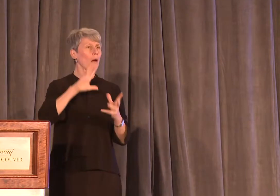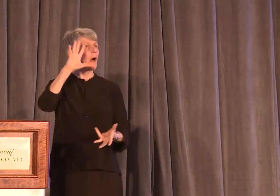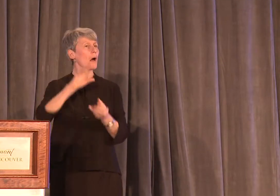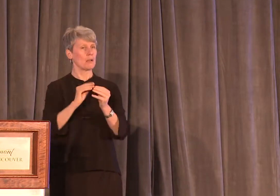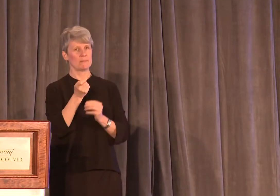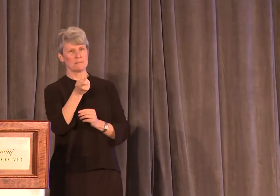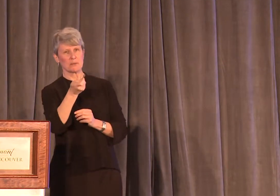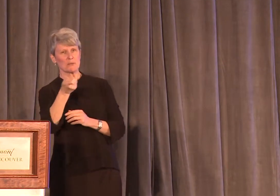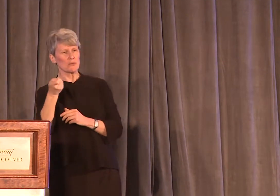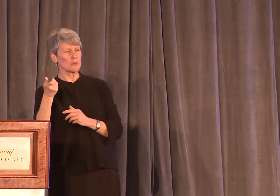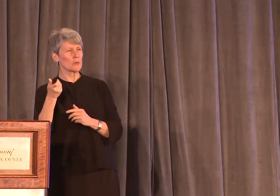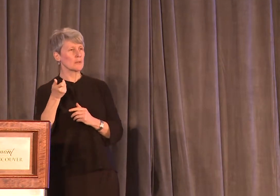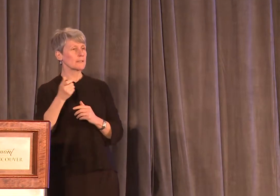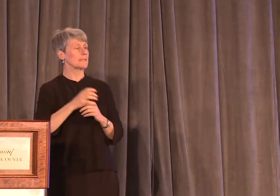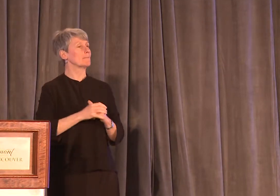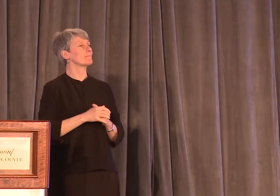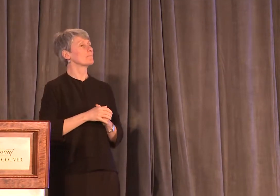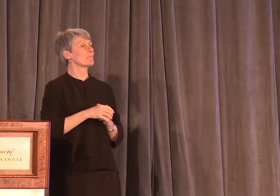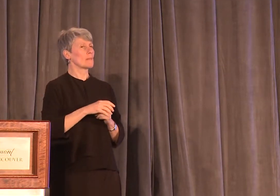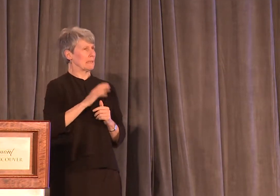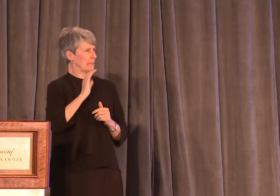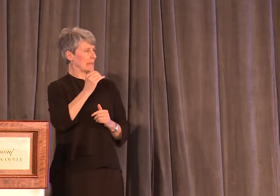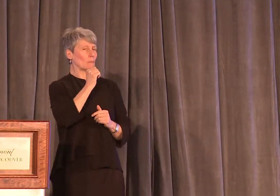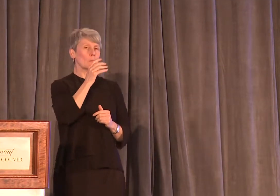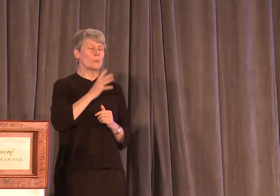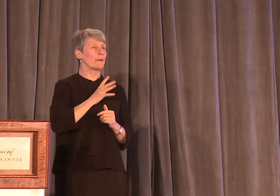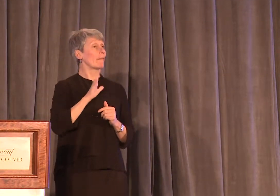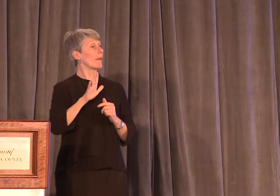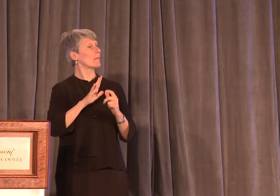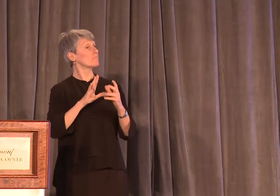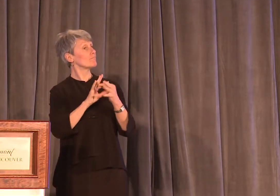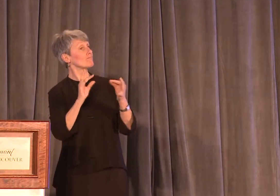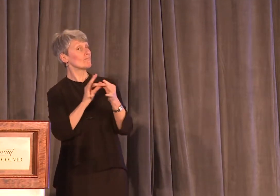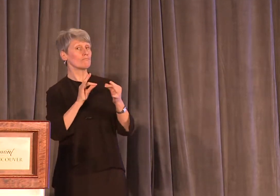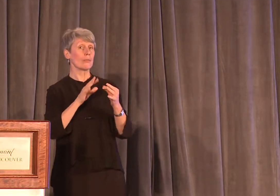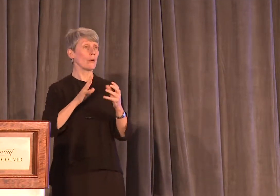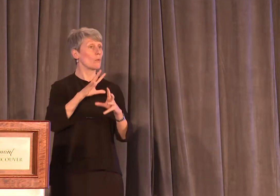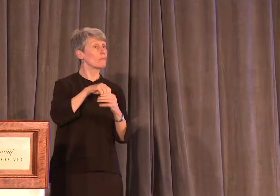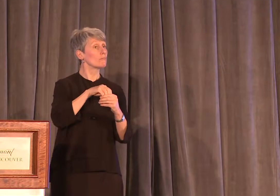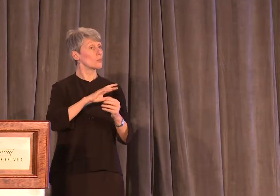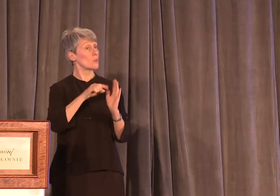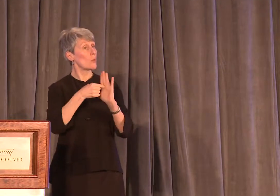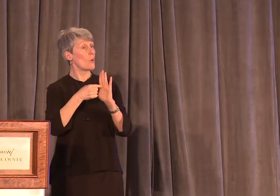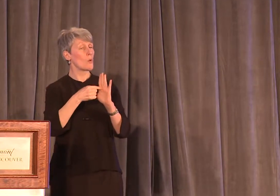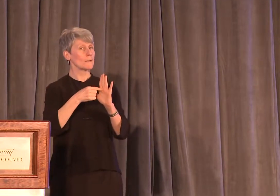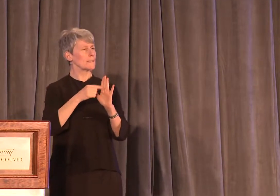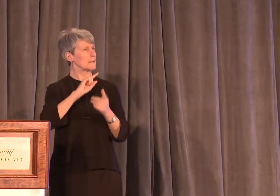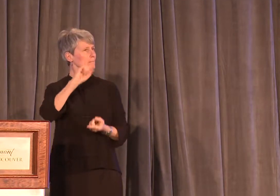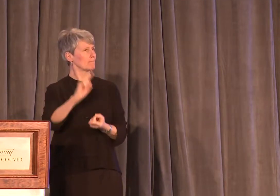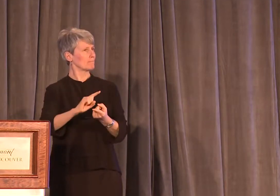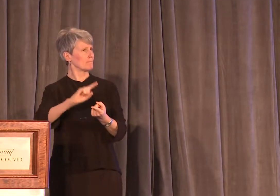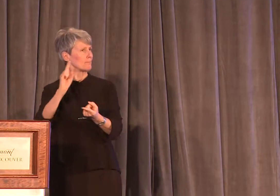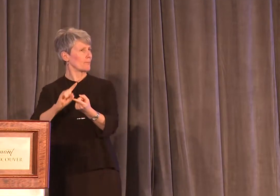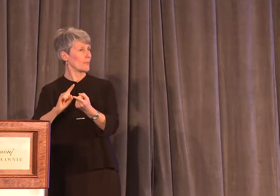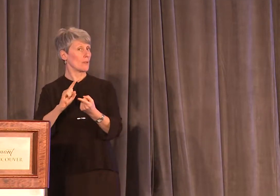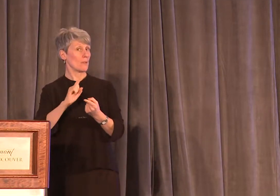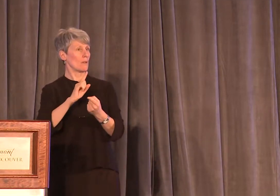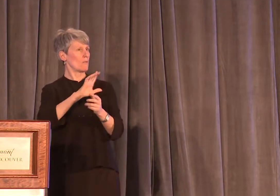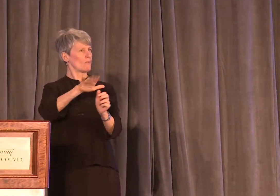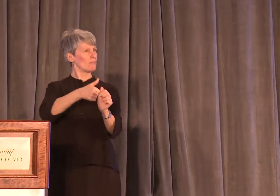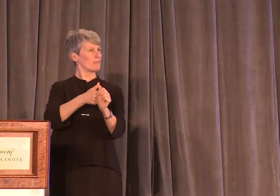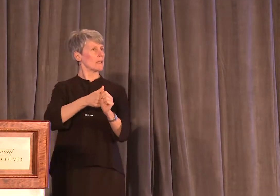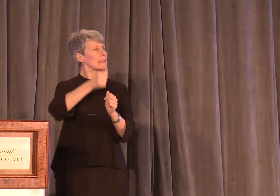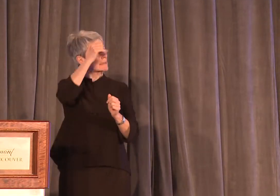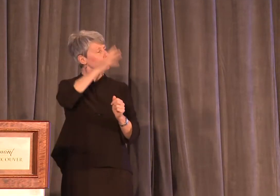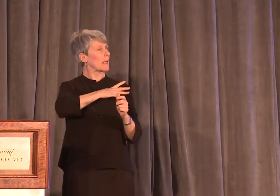Too or diminished female voices in the workplace, all of these ills are dredged from the same pool of misogyny.